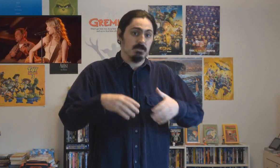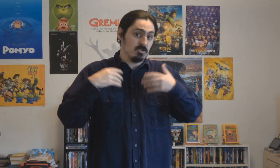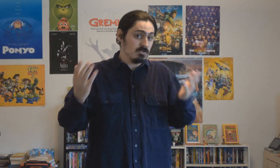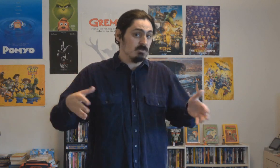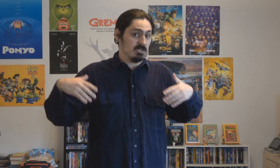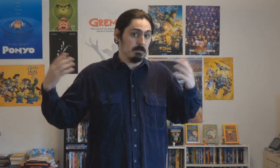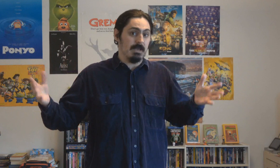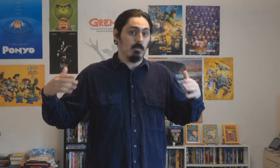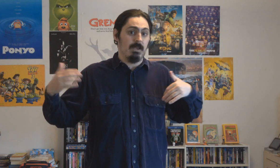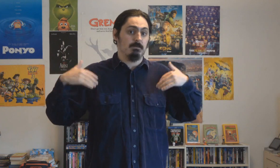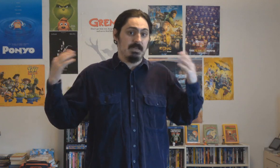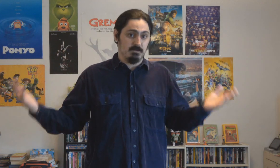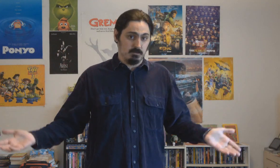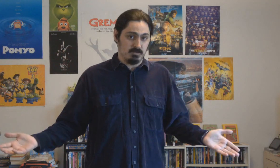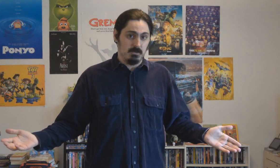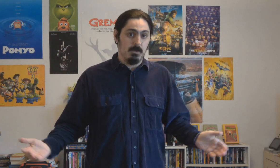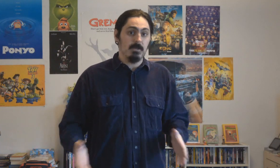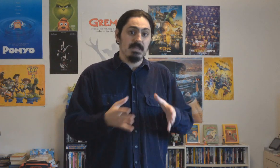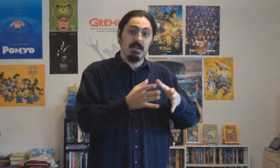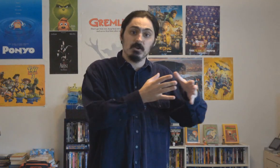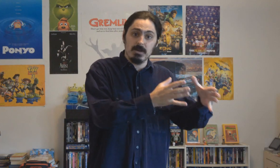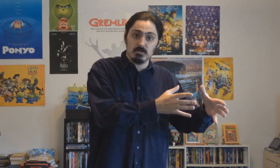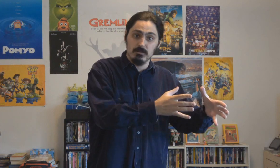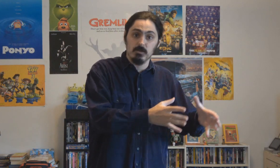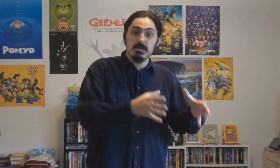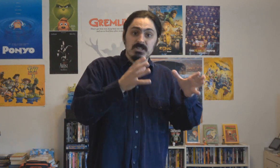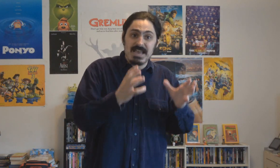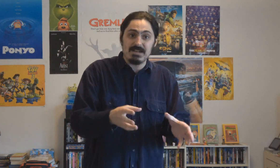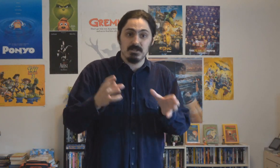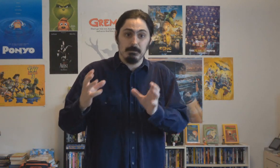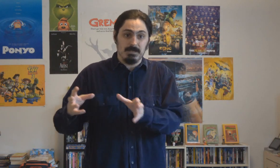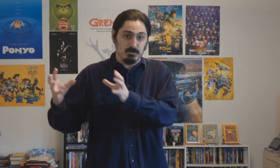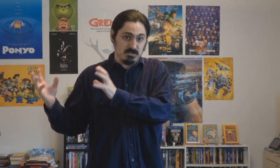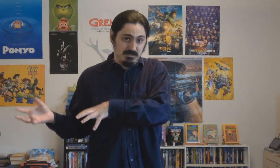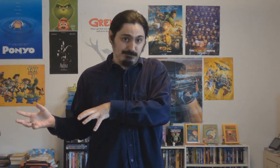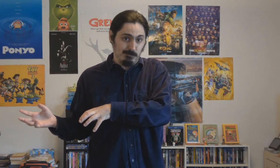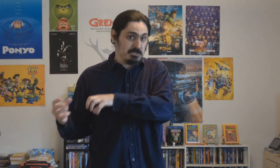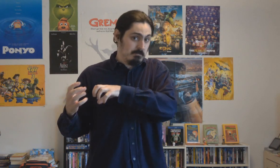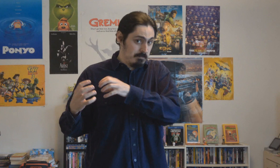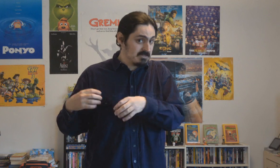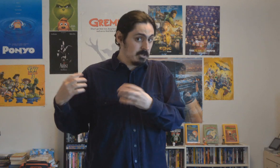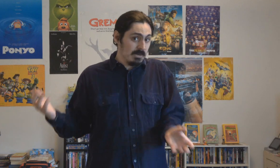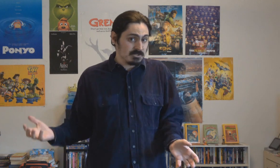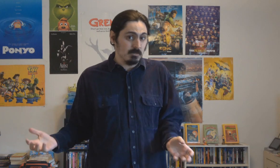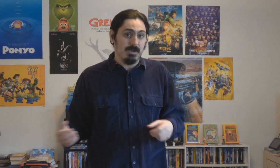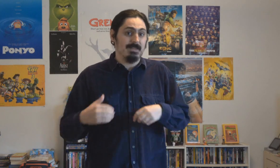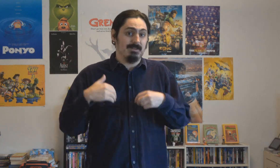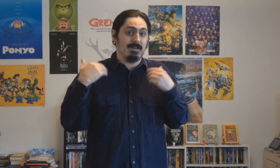I assumed she was just playing a random townsperson, but then the end credits reveal she's actually playing herself, which begs the question why they did not